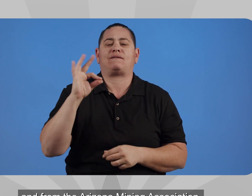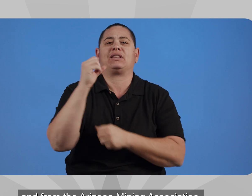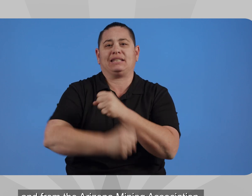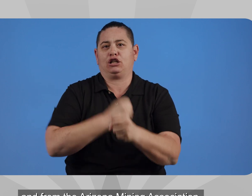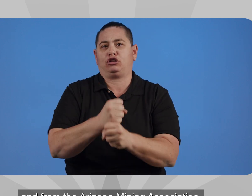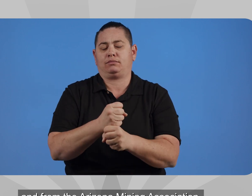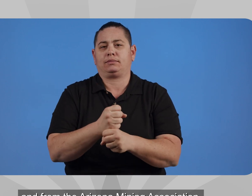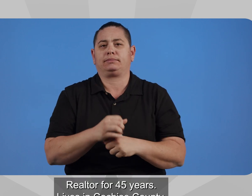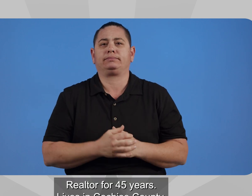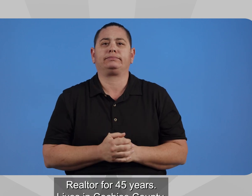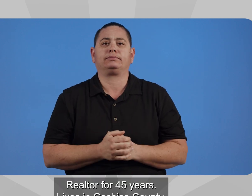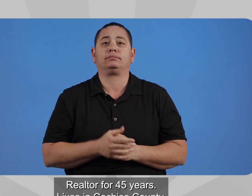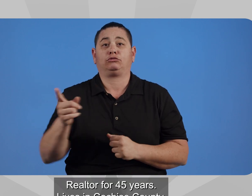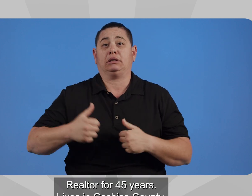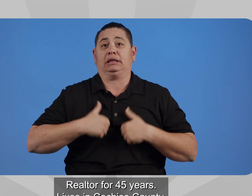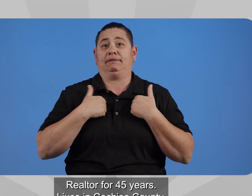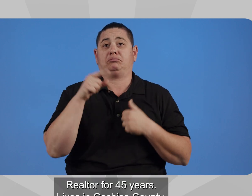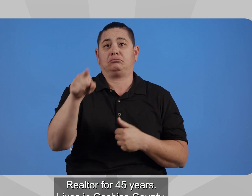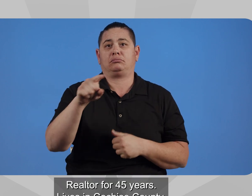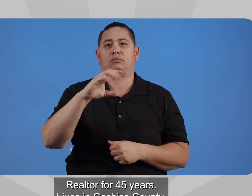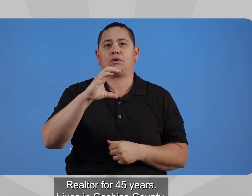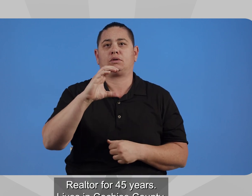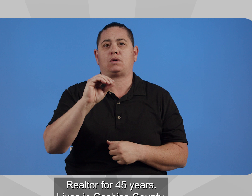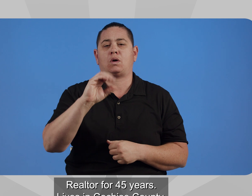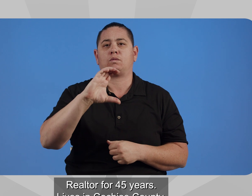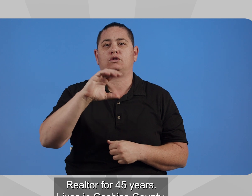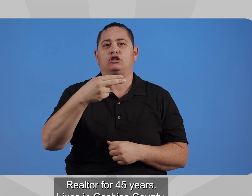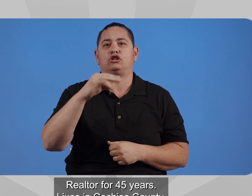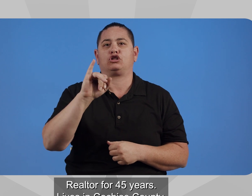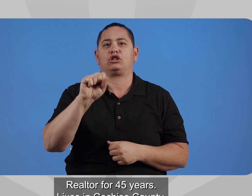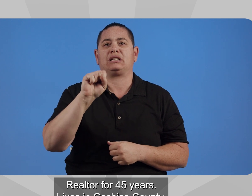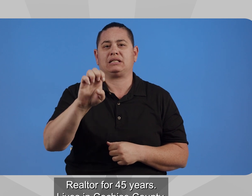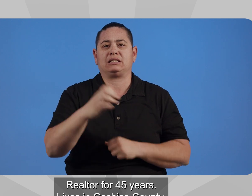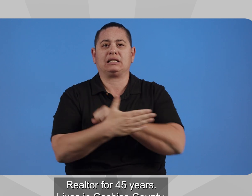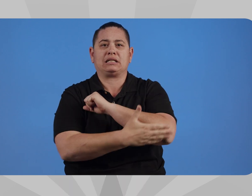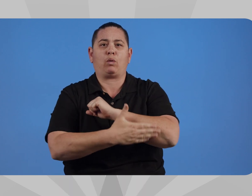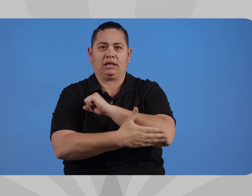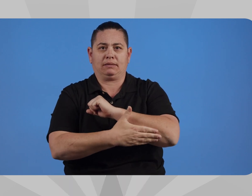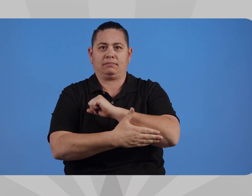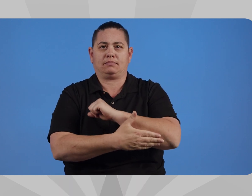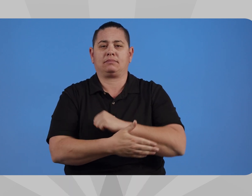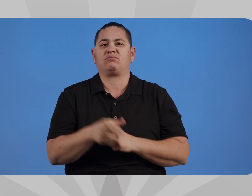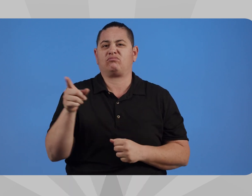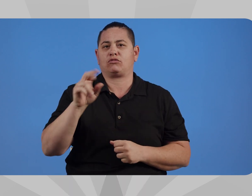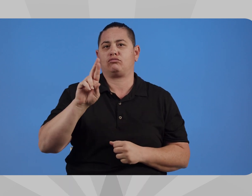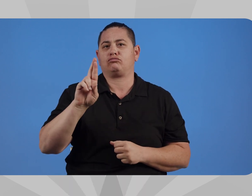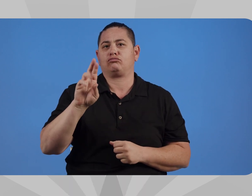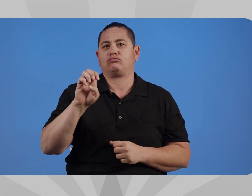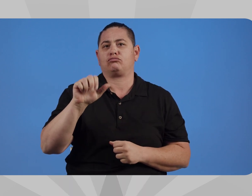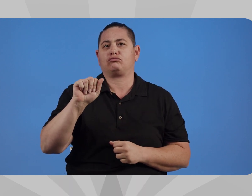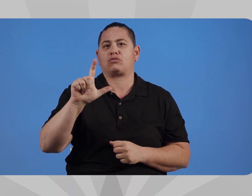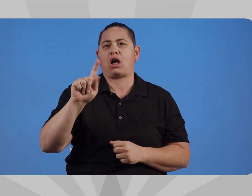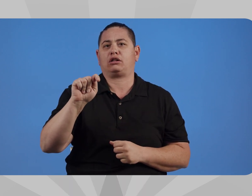Association, Realtor for 45 Years, Lives in Cochise County. Thank